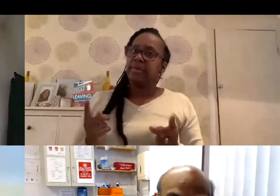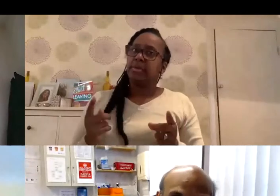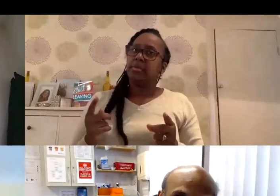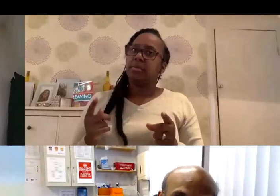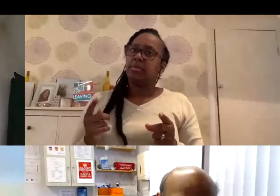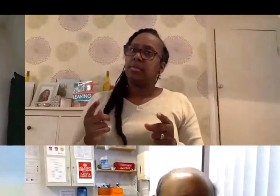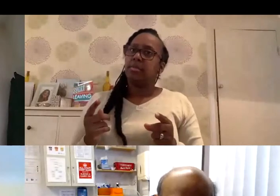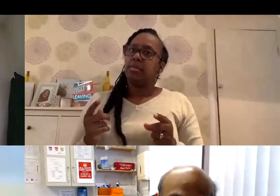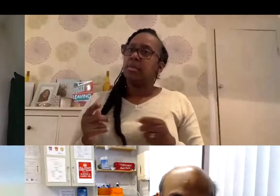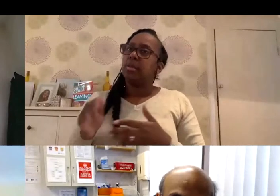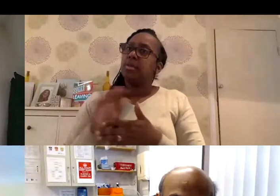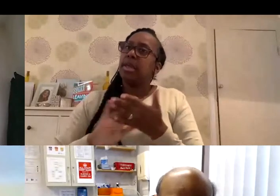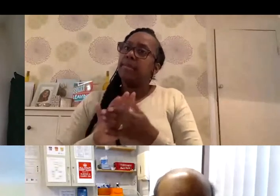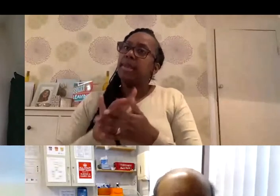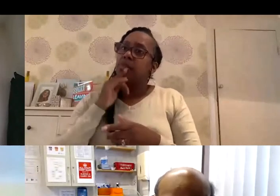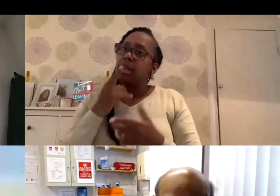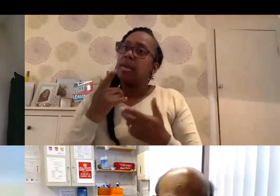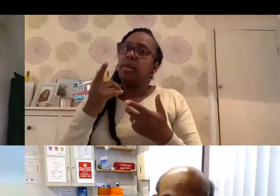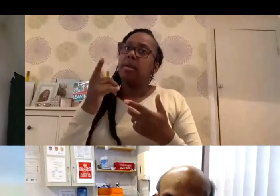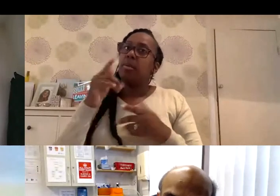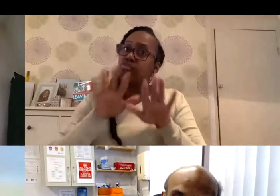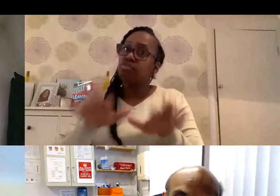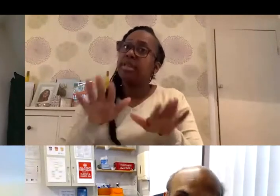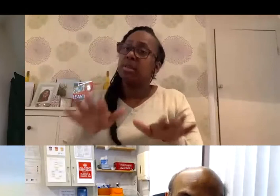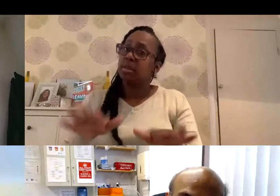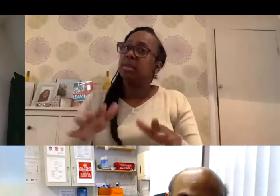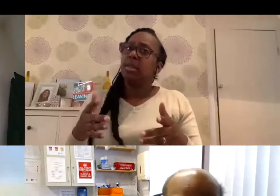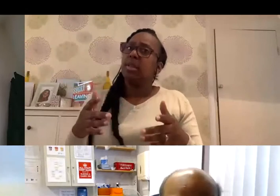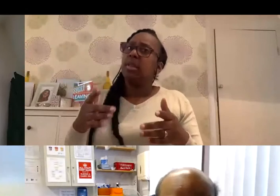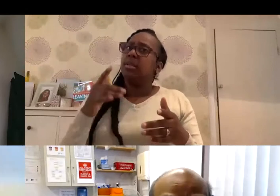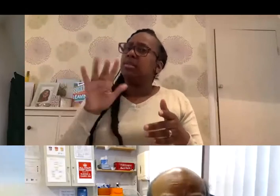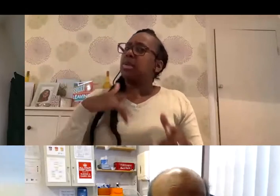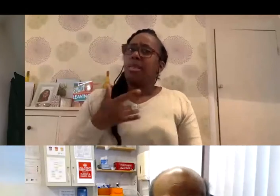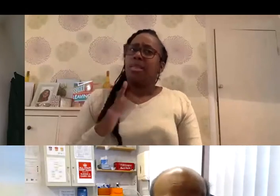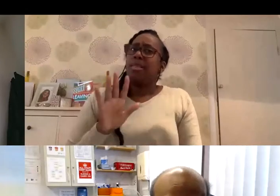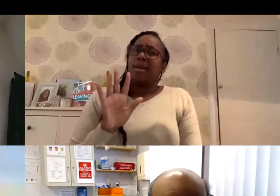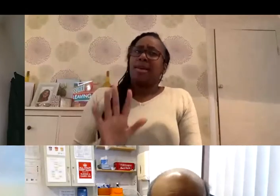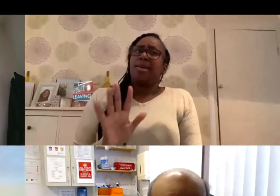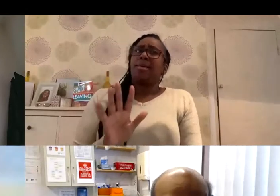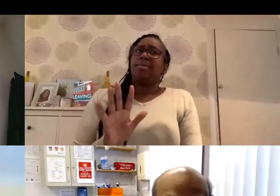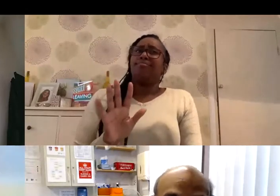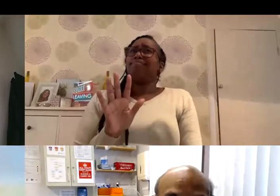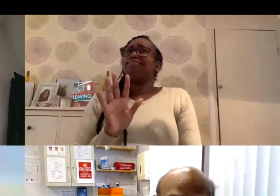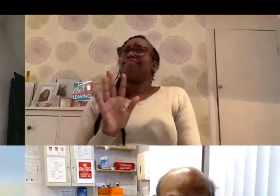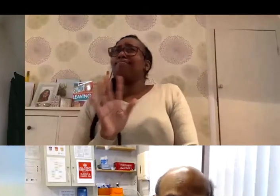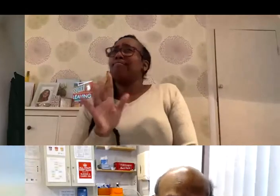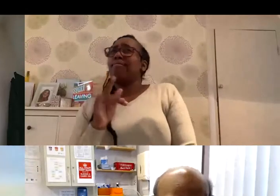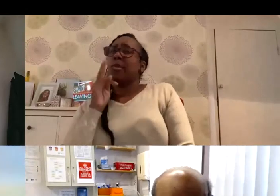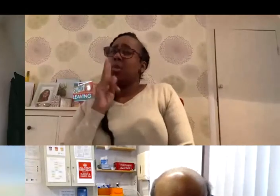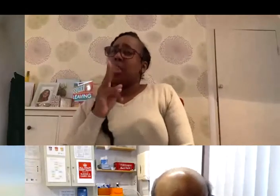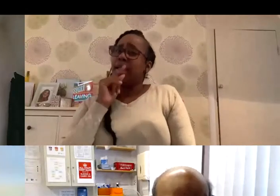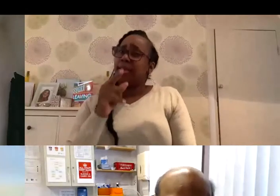the diligence was followed, because Britain doesn't take kindly or take this lightly. The way MHRA